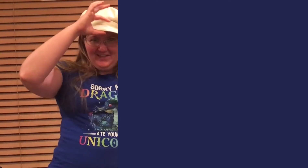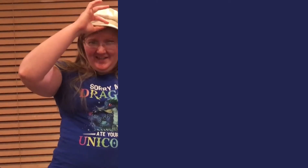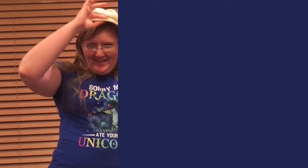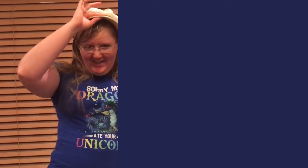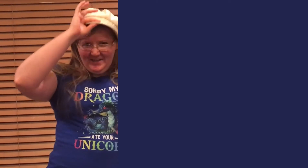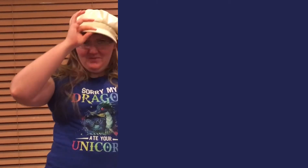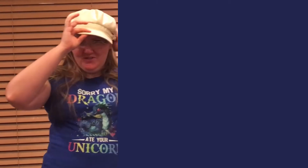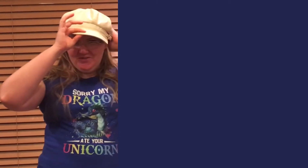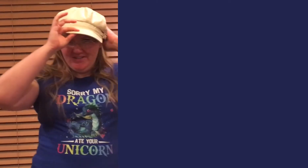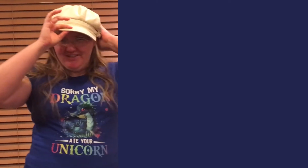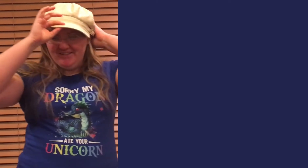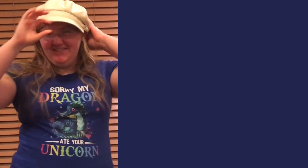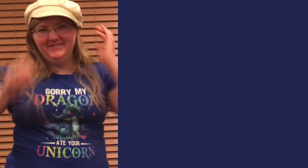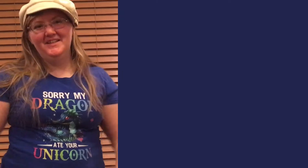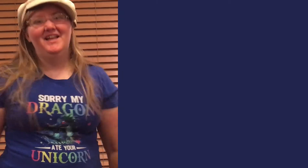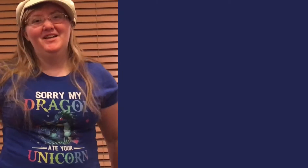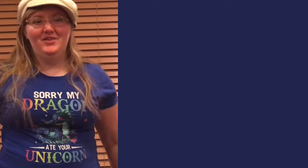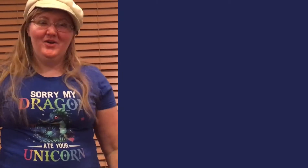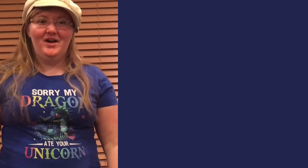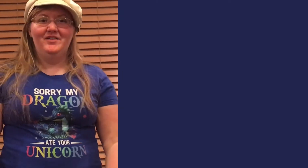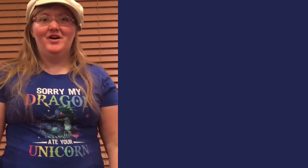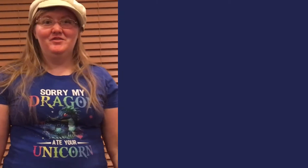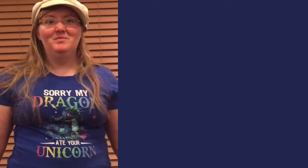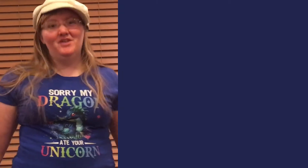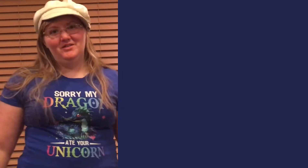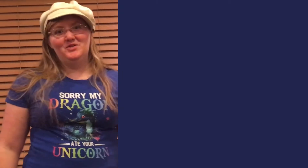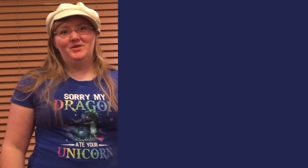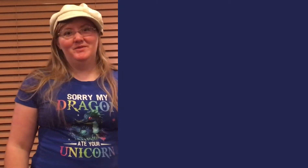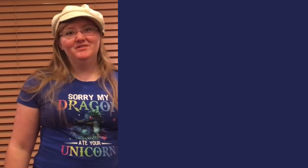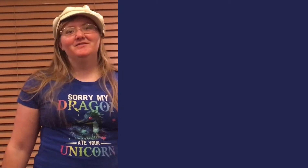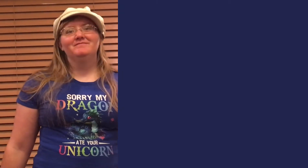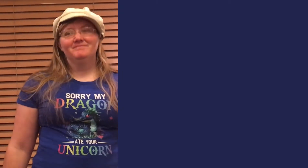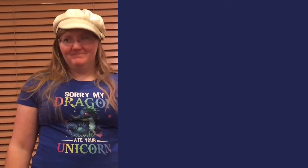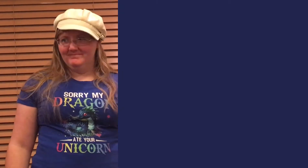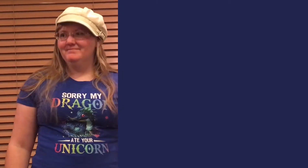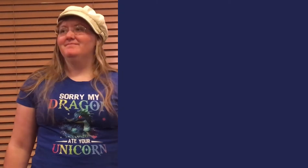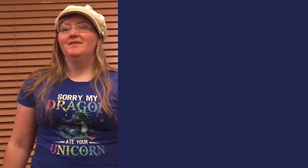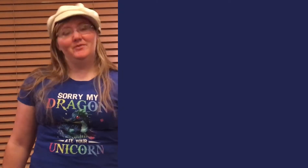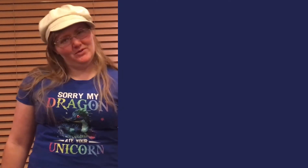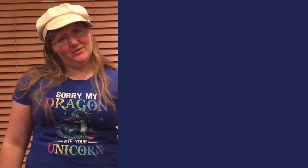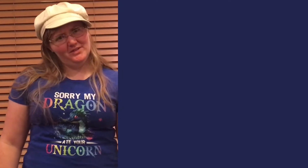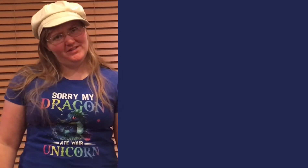I am the story girl, though I have often been called a dreamer and with good reason.